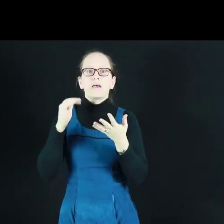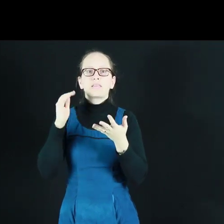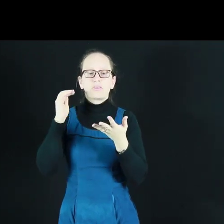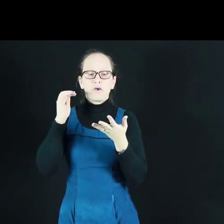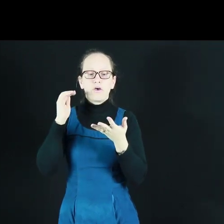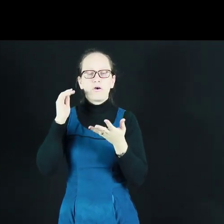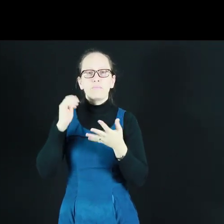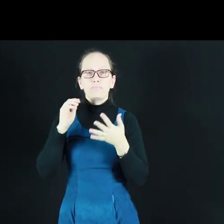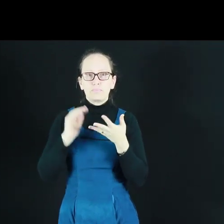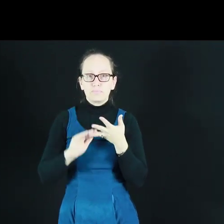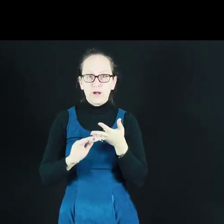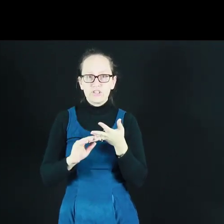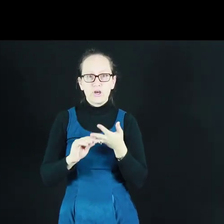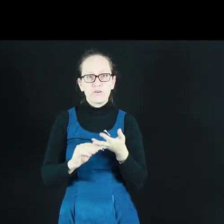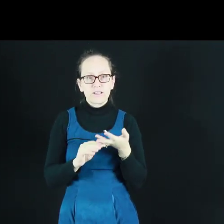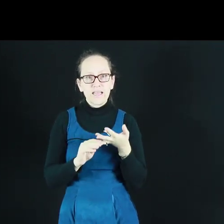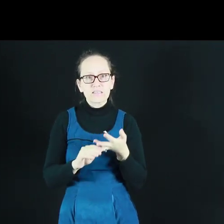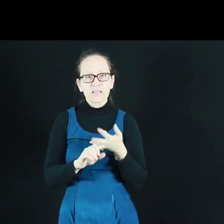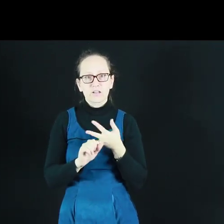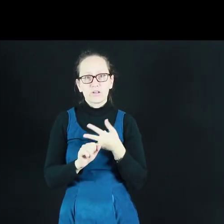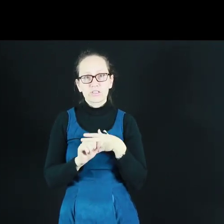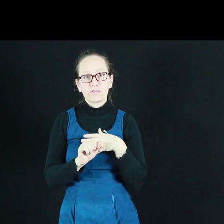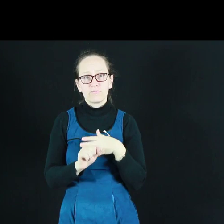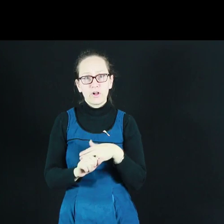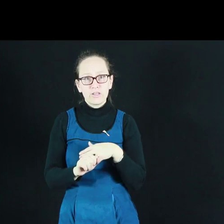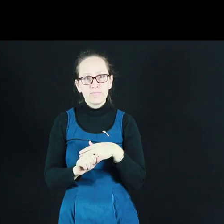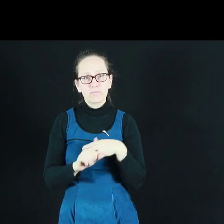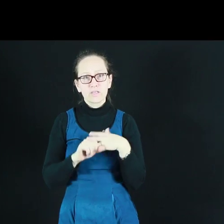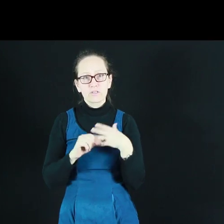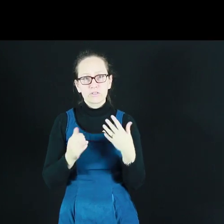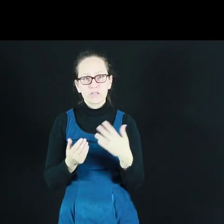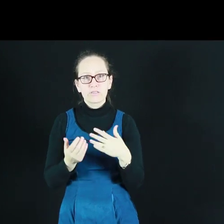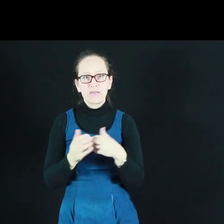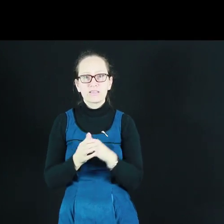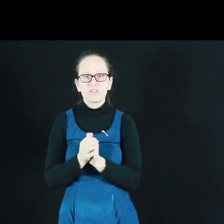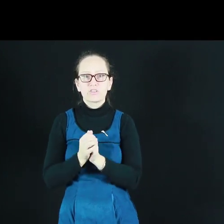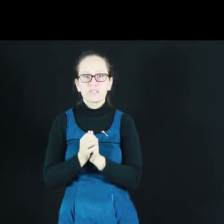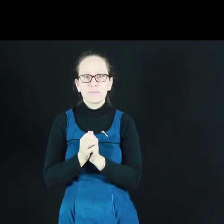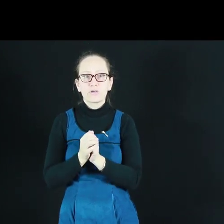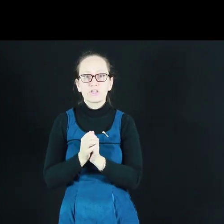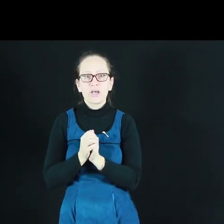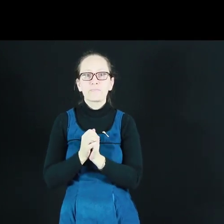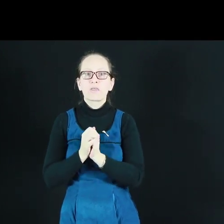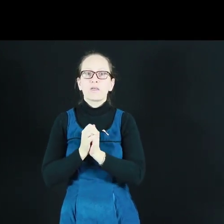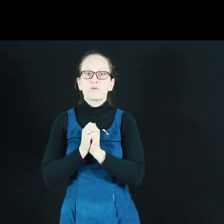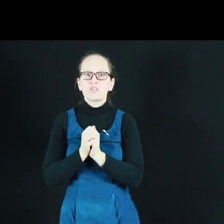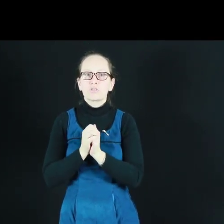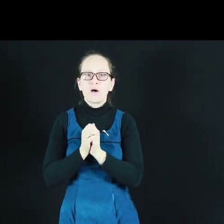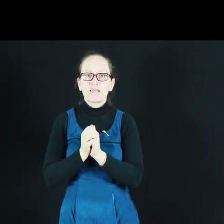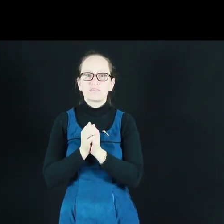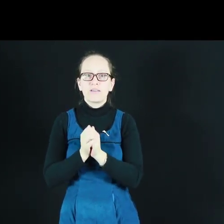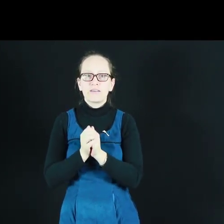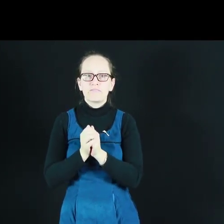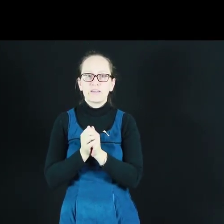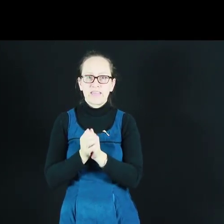The pressure of a gas at constant volume is also dependent on temperature, which is why it's very, very,